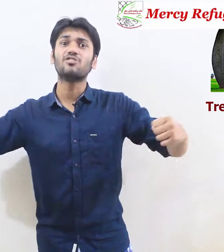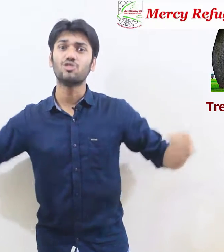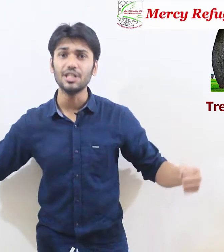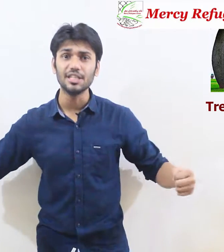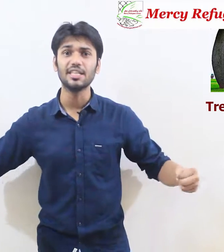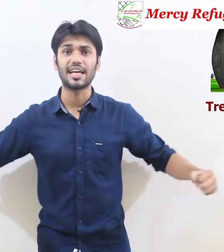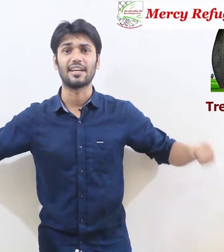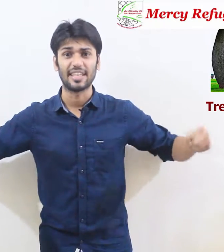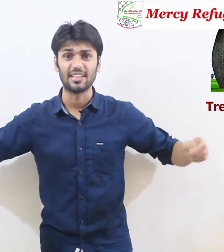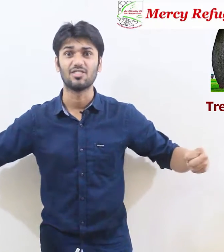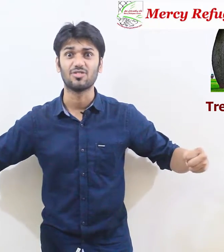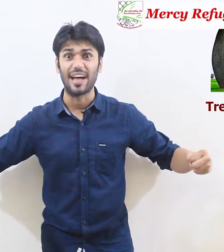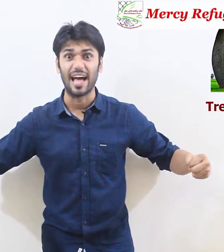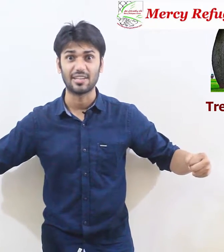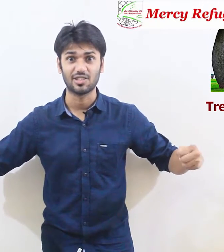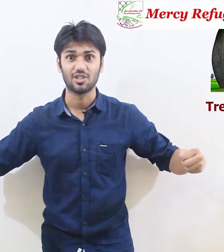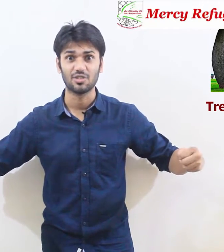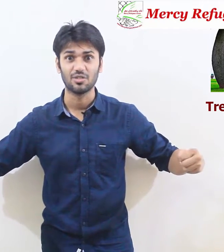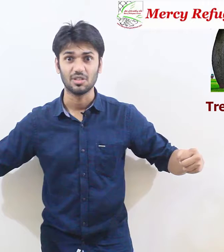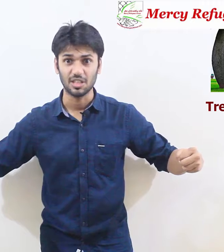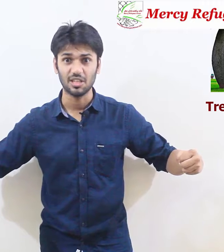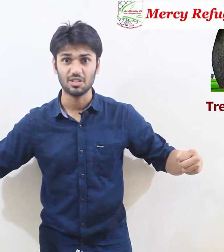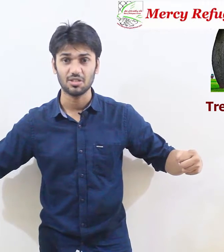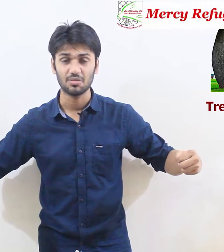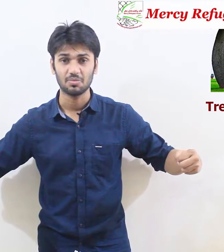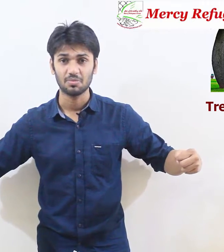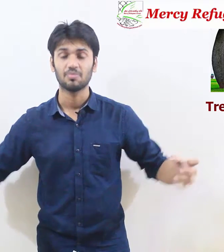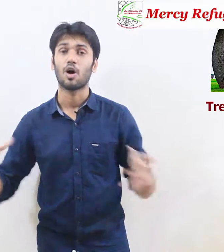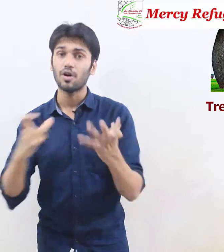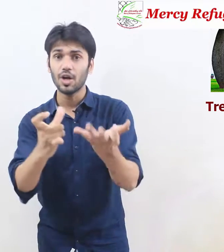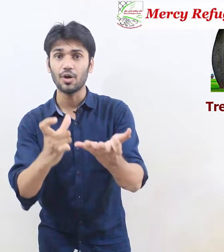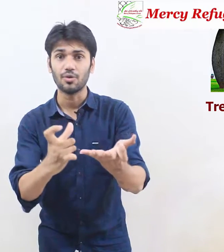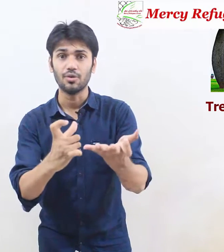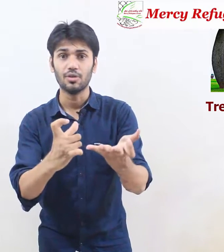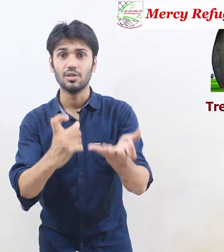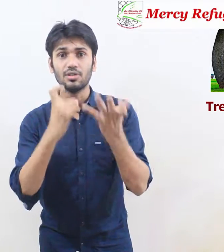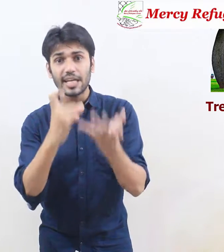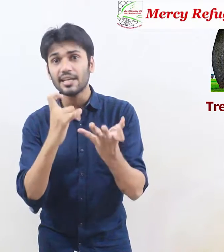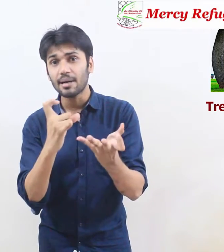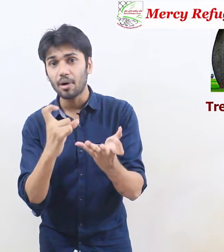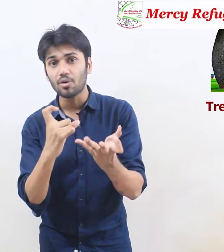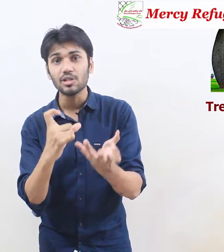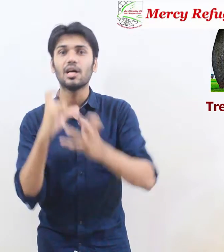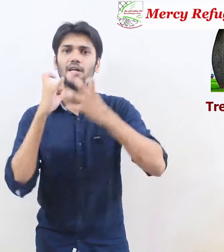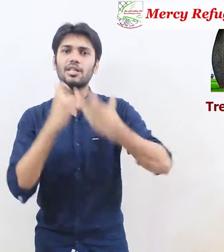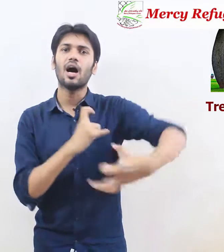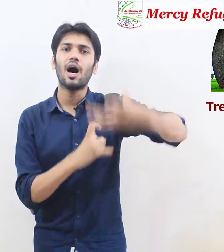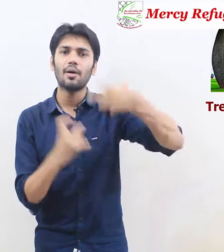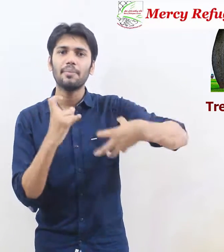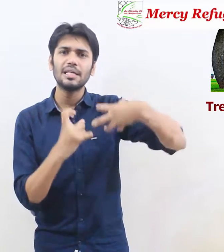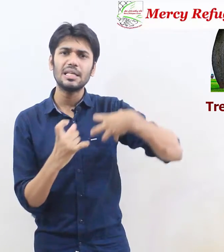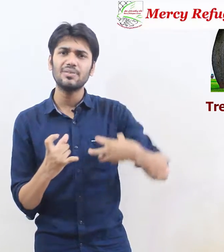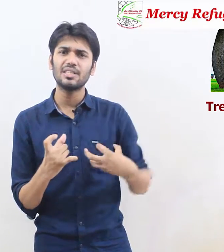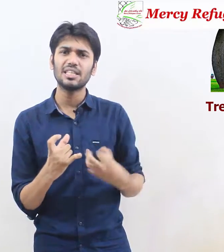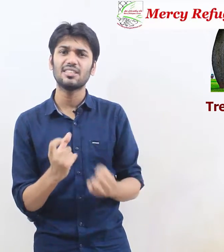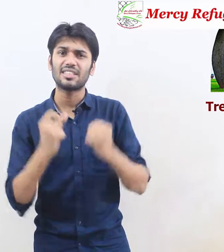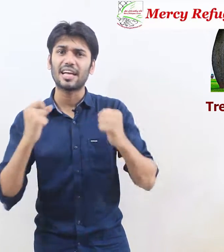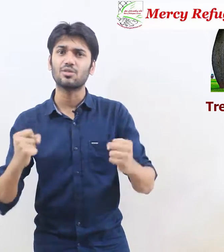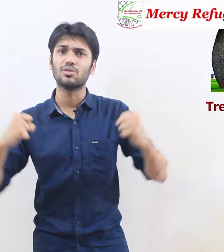tree can get fat yes or no think about it there are many living things that could